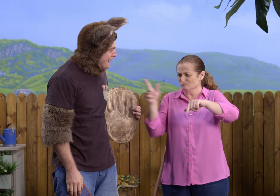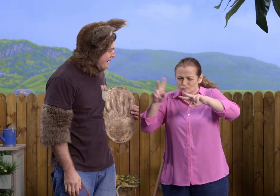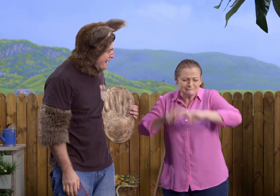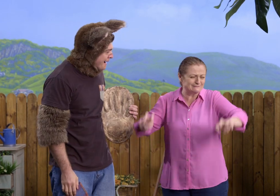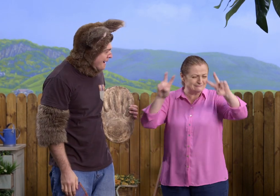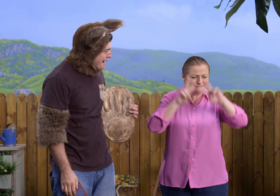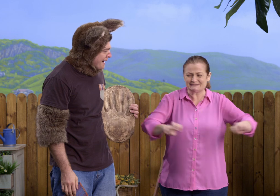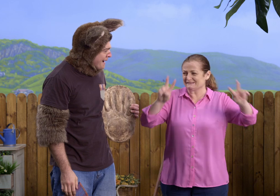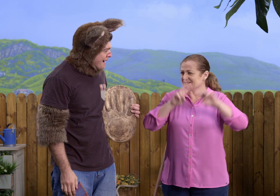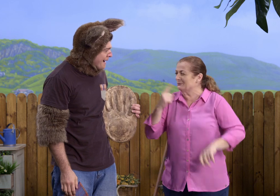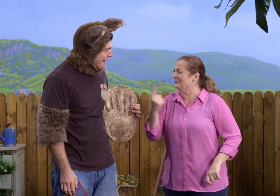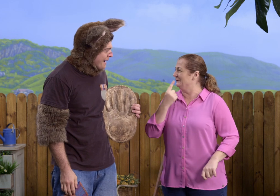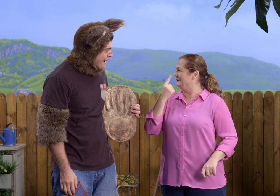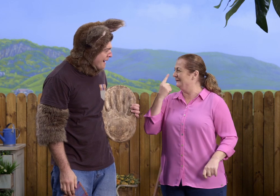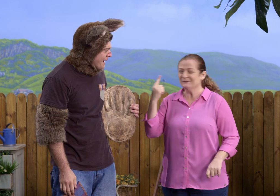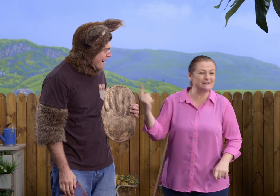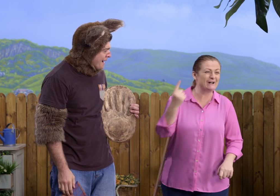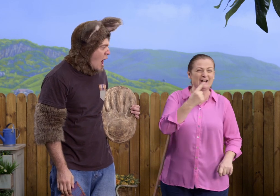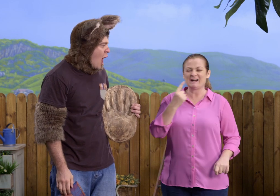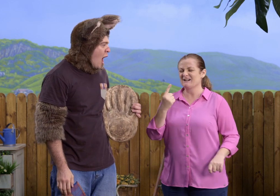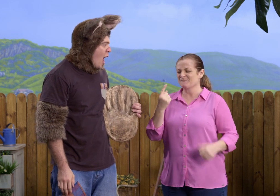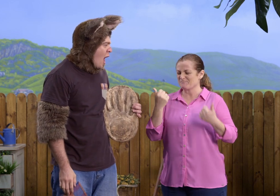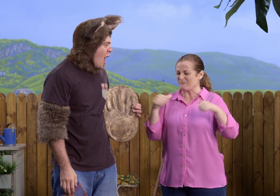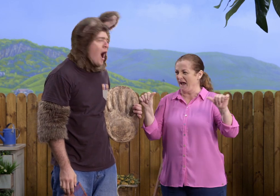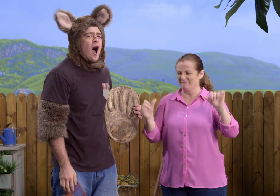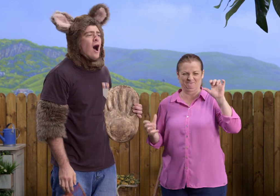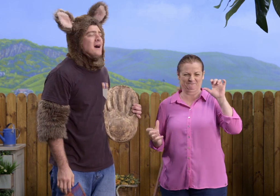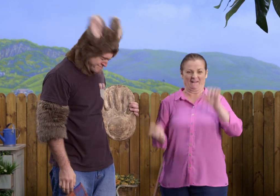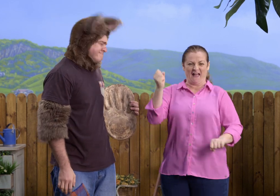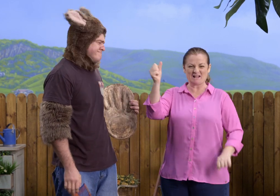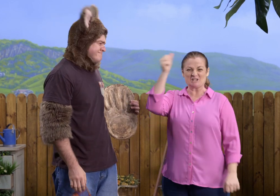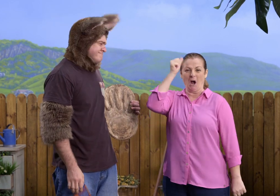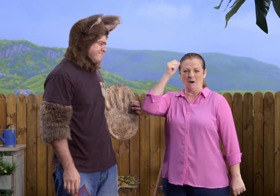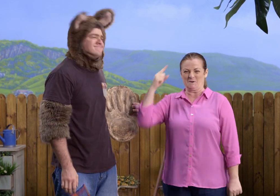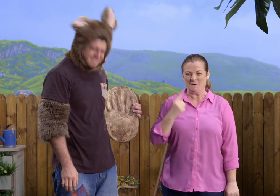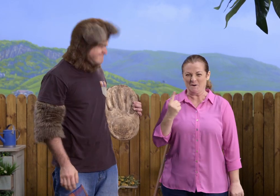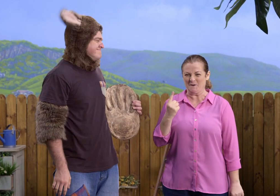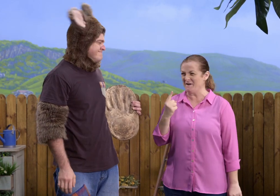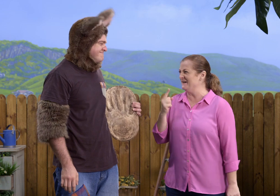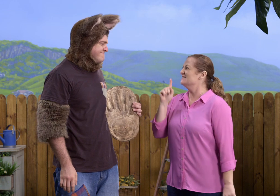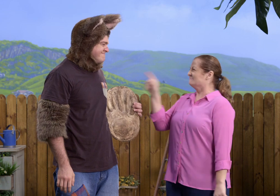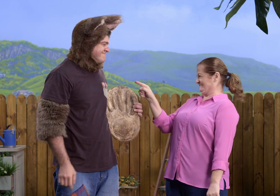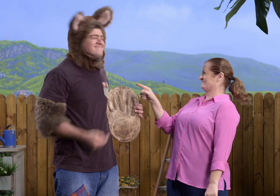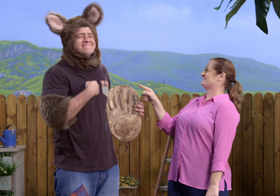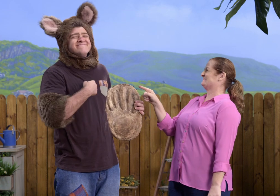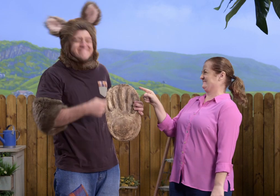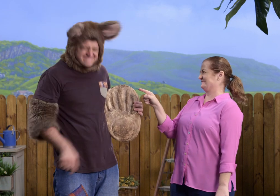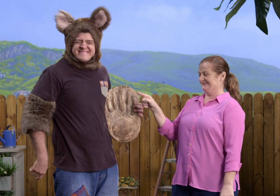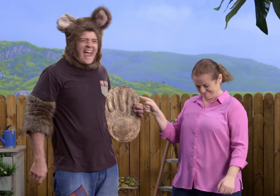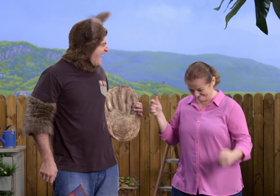a good job being Police Officer Possum and investigating who it was. And now you've solved the mystery. It was you, all along.